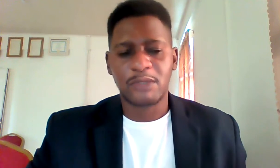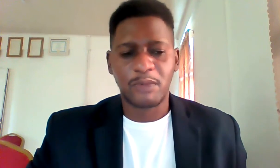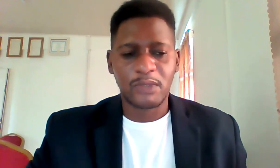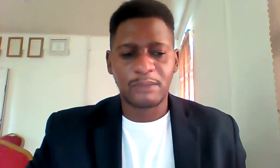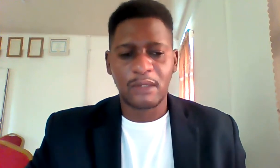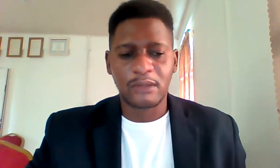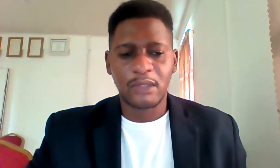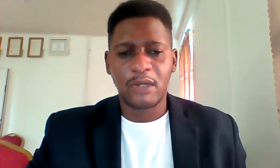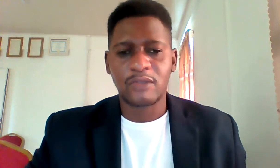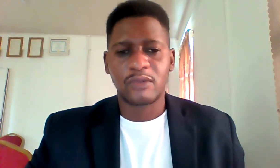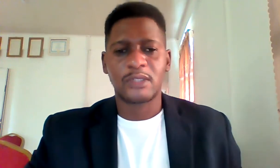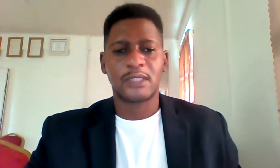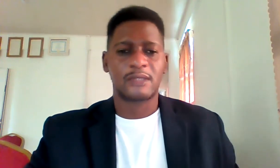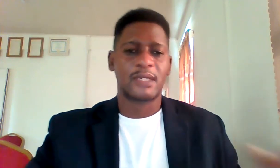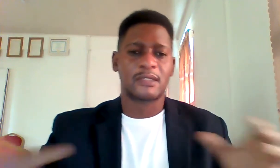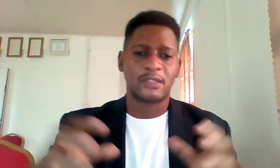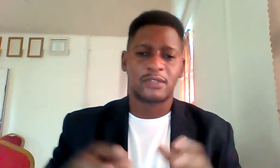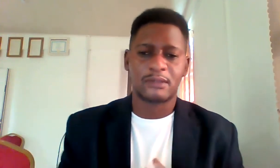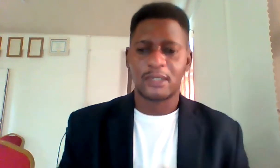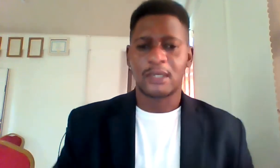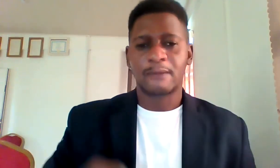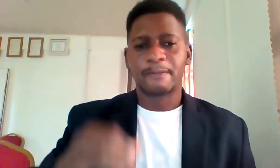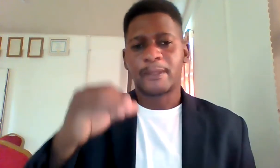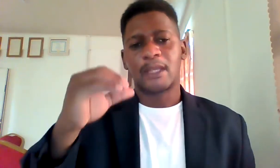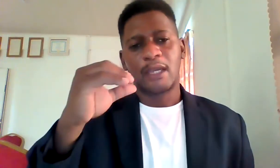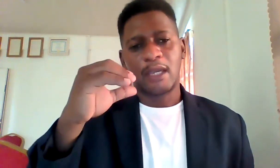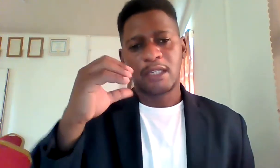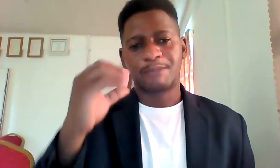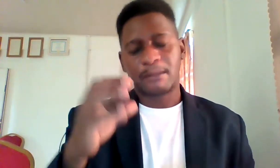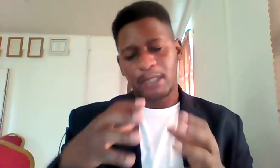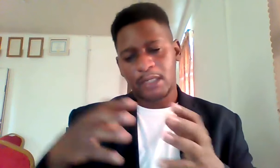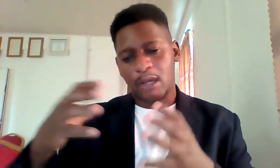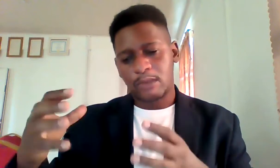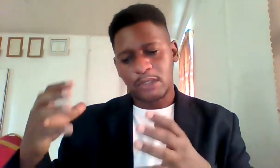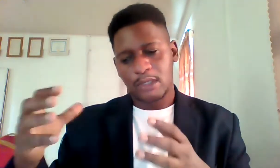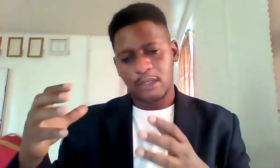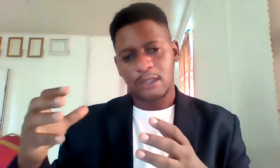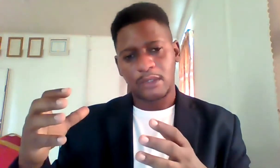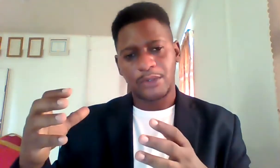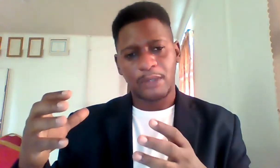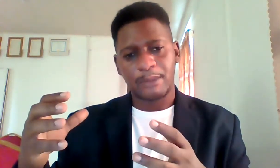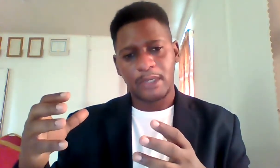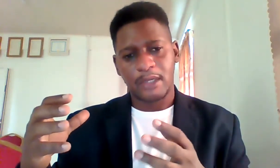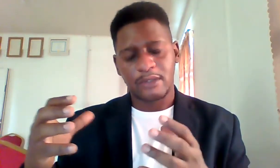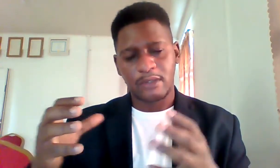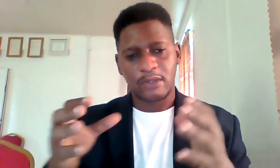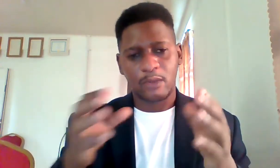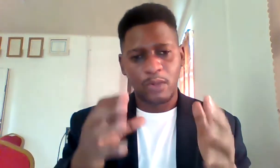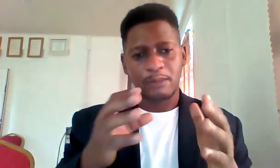we spoke about control systemization it is by billing out your wbs your work